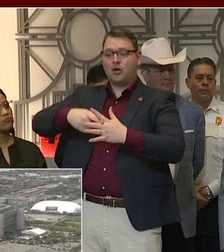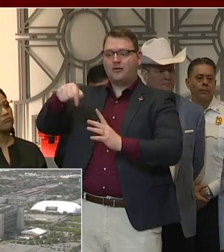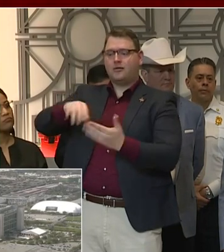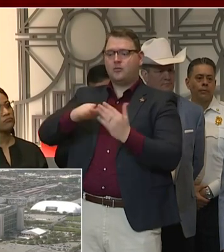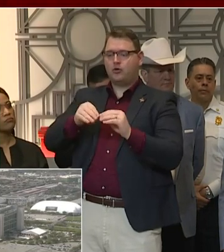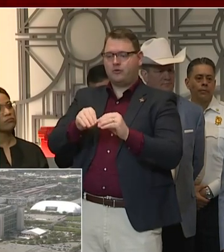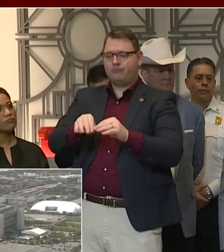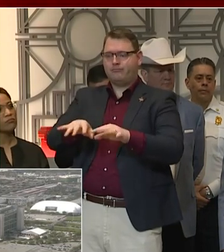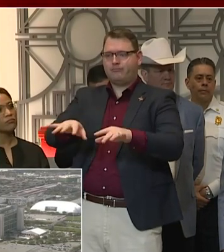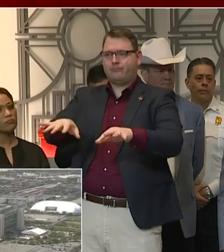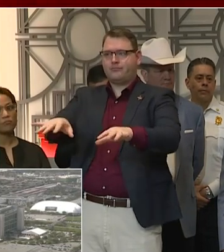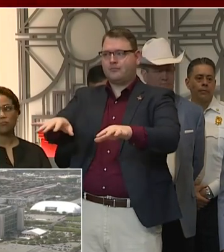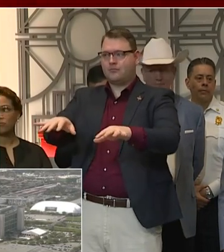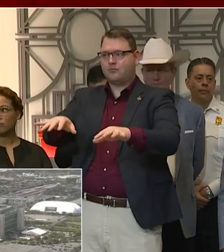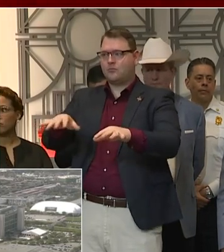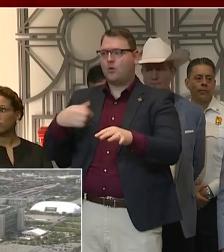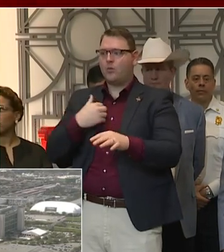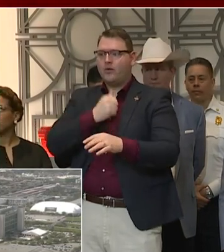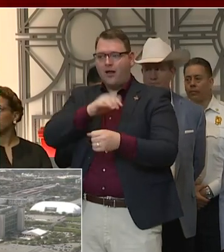testing capability.